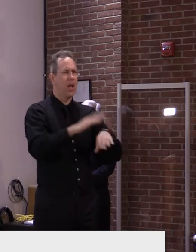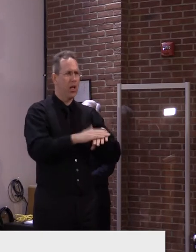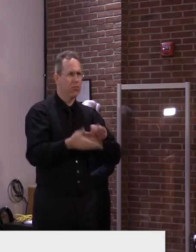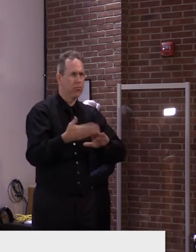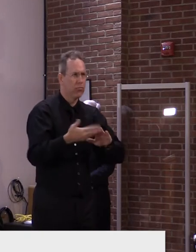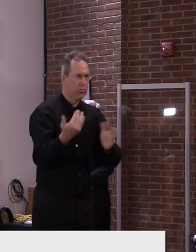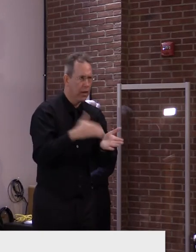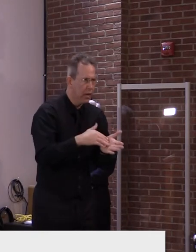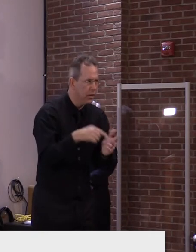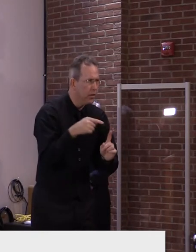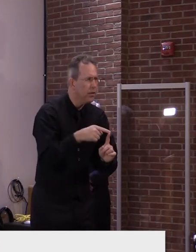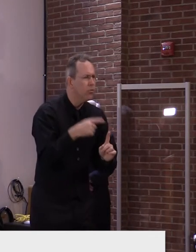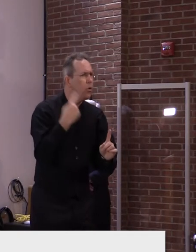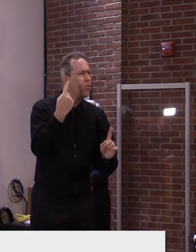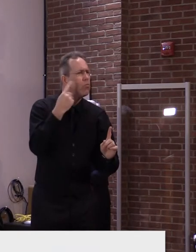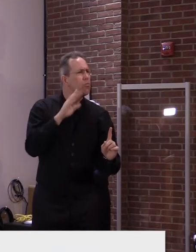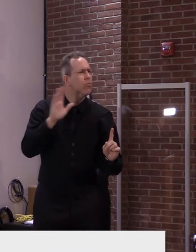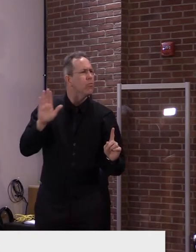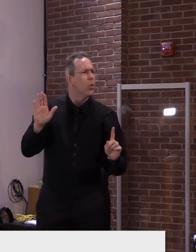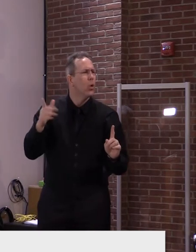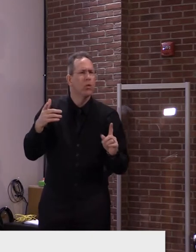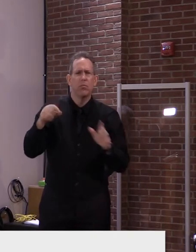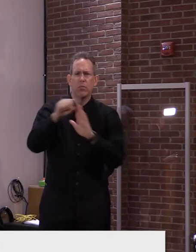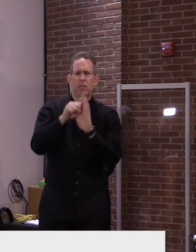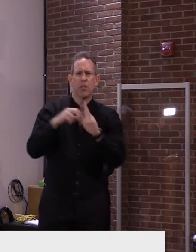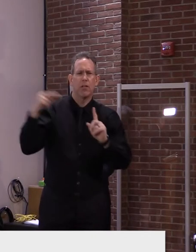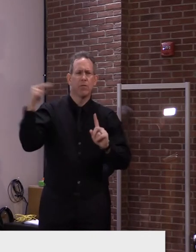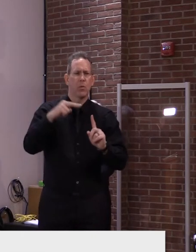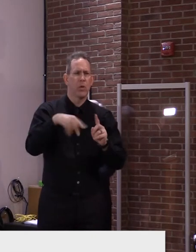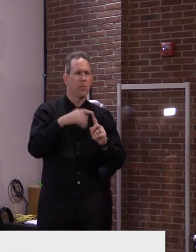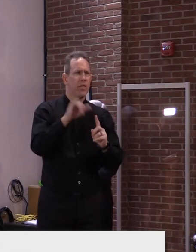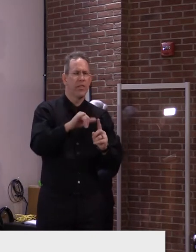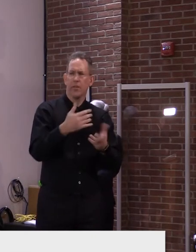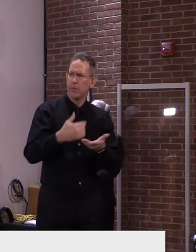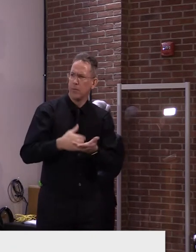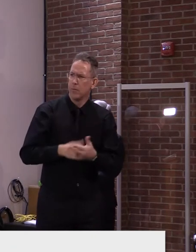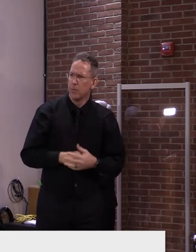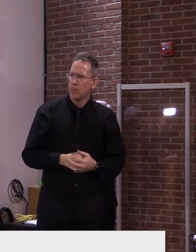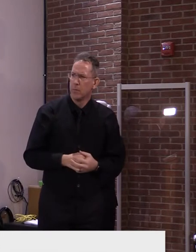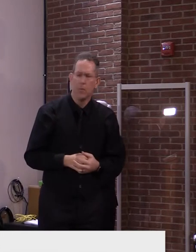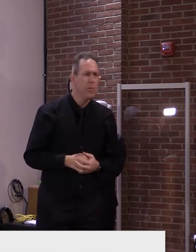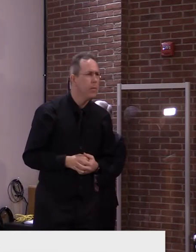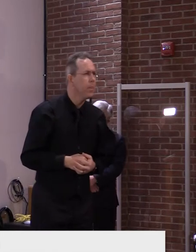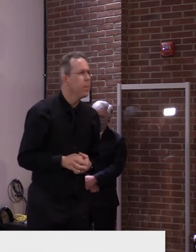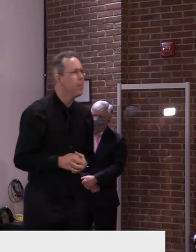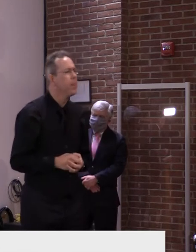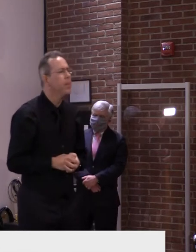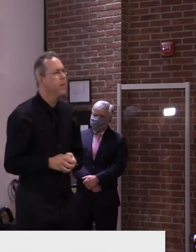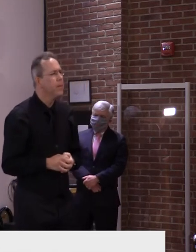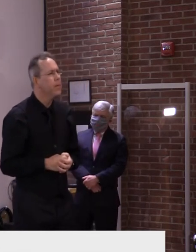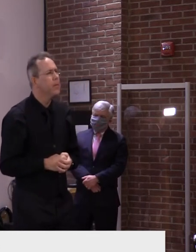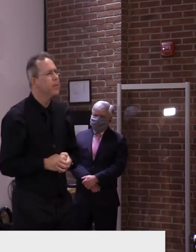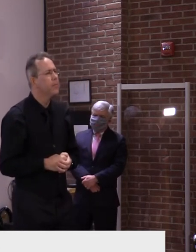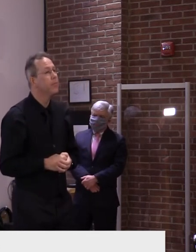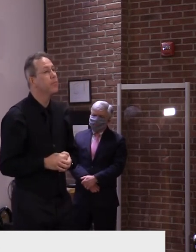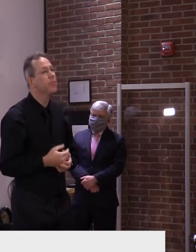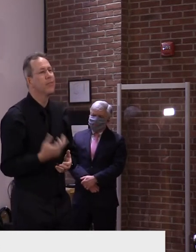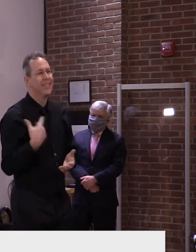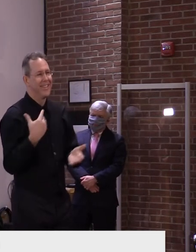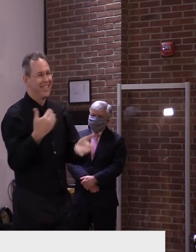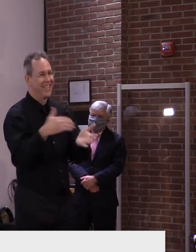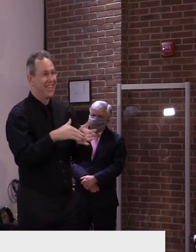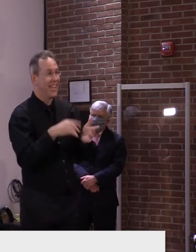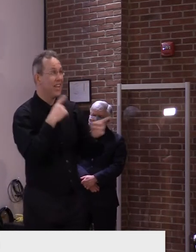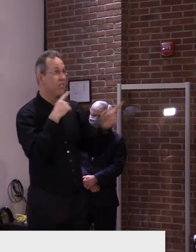,000 in state funding? Um, again, if they're, if the federal government is going to provide